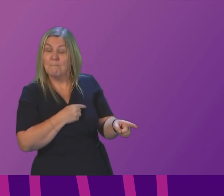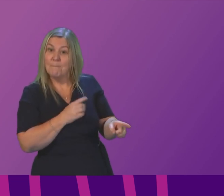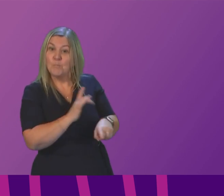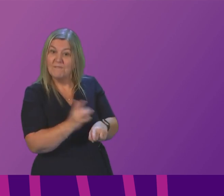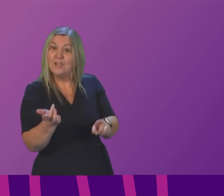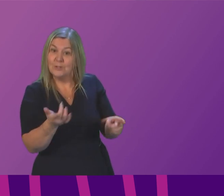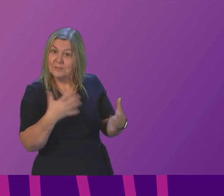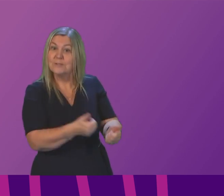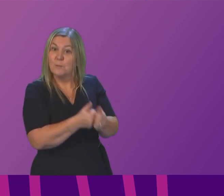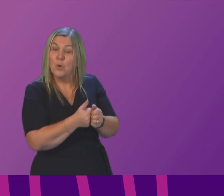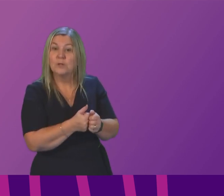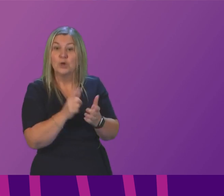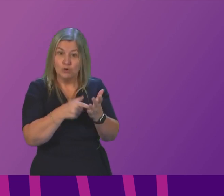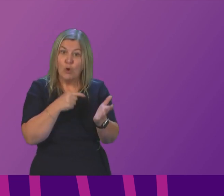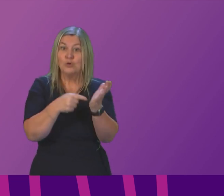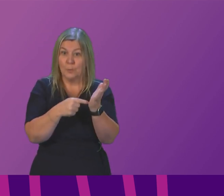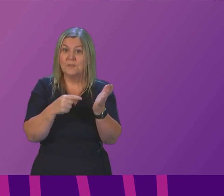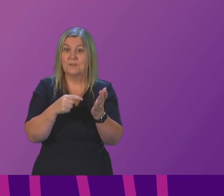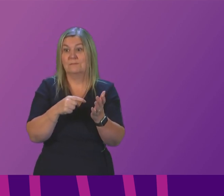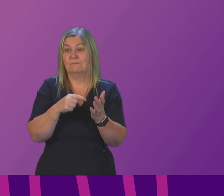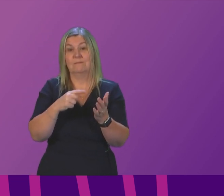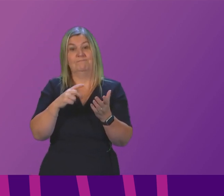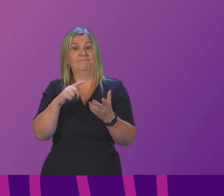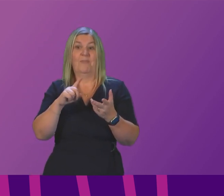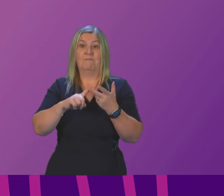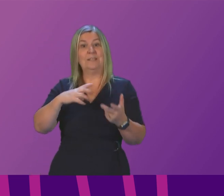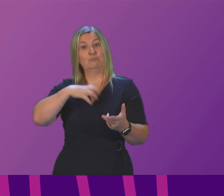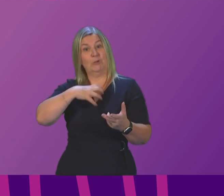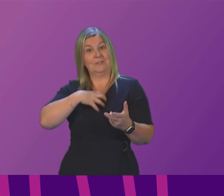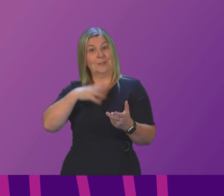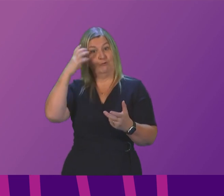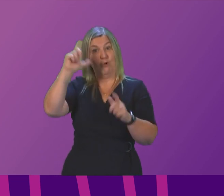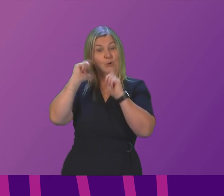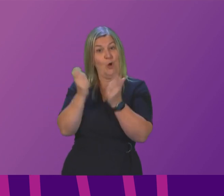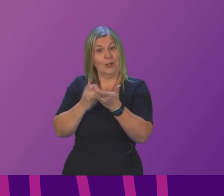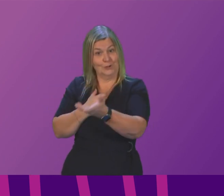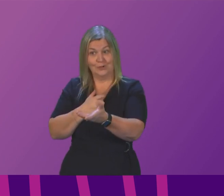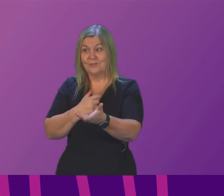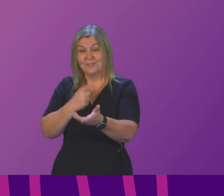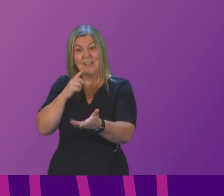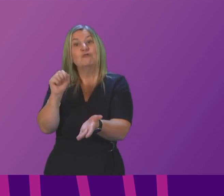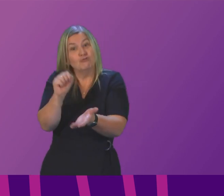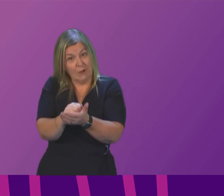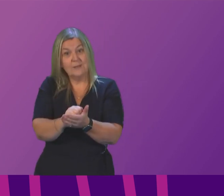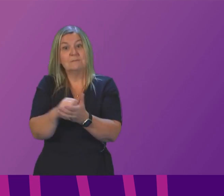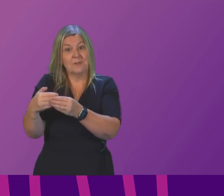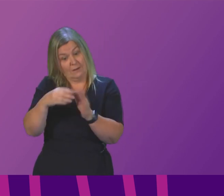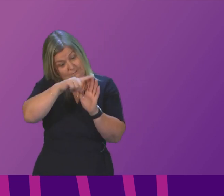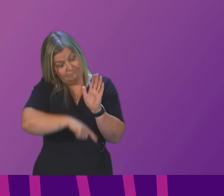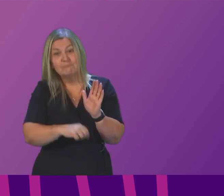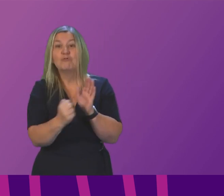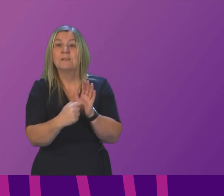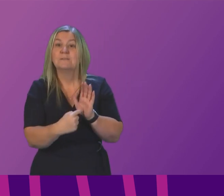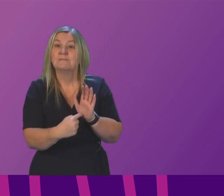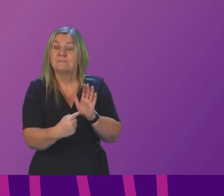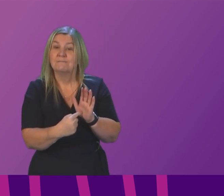Anasarwar has quoted John Thompson the VP of the Royal College of Emergency Medicine who says this is the right thing to do to ensure that